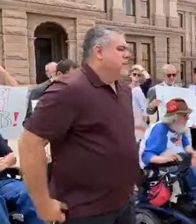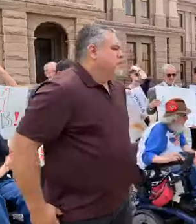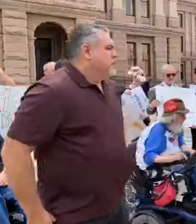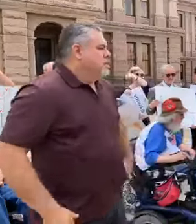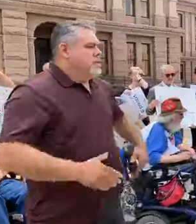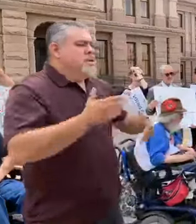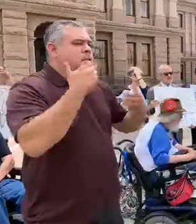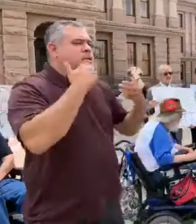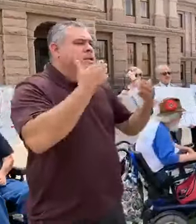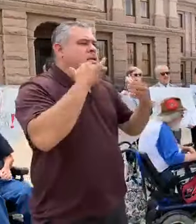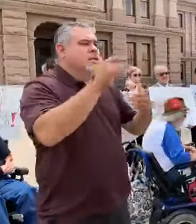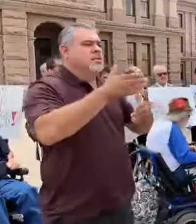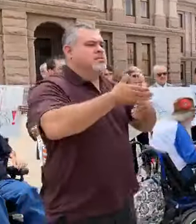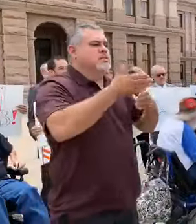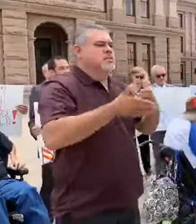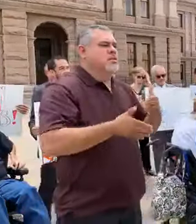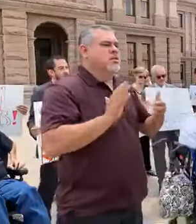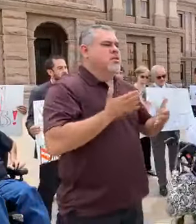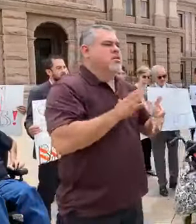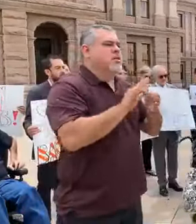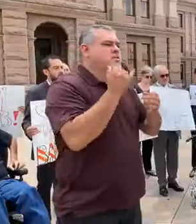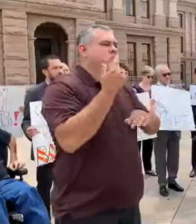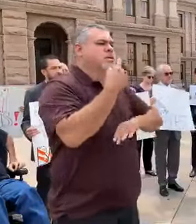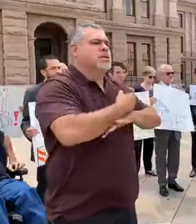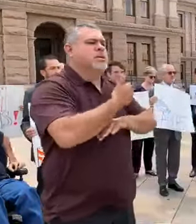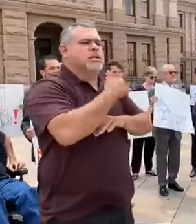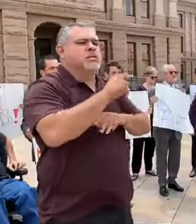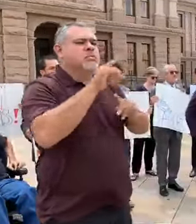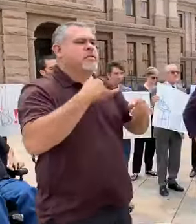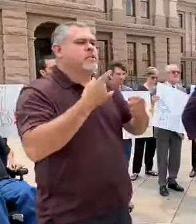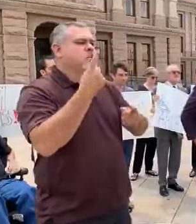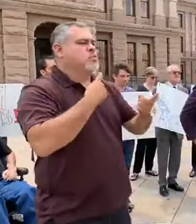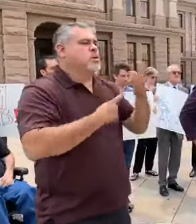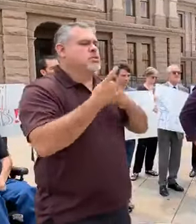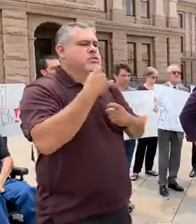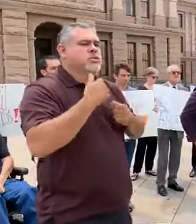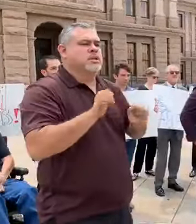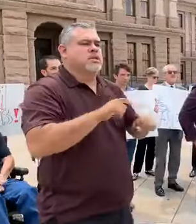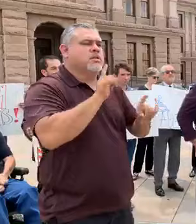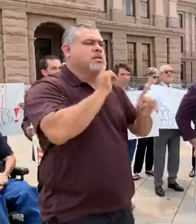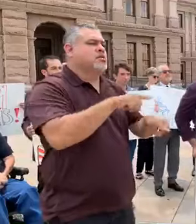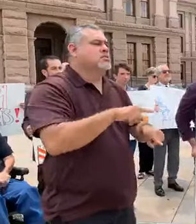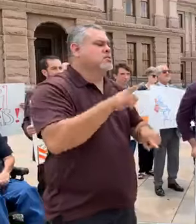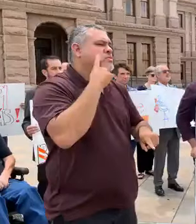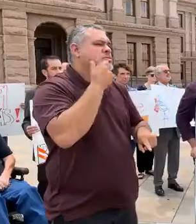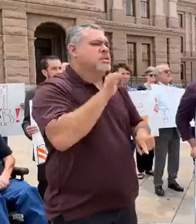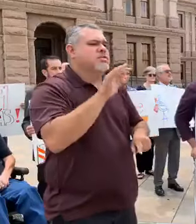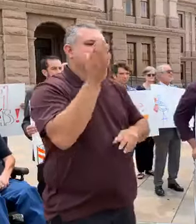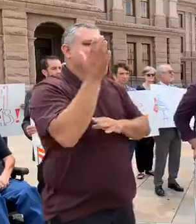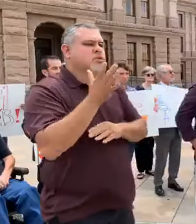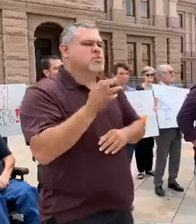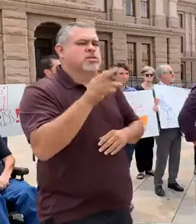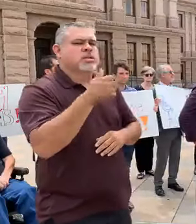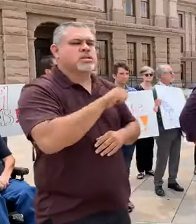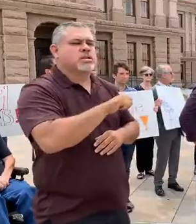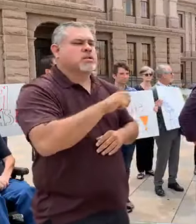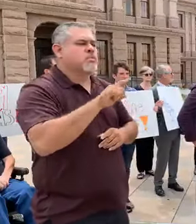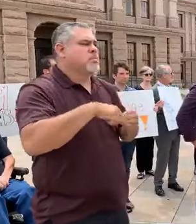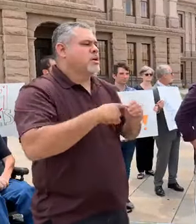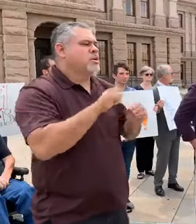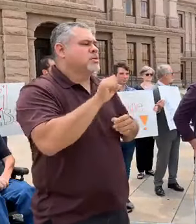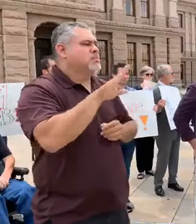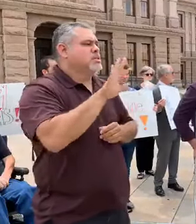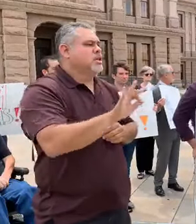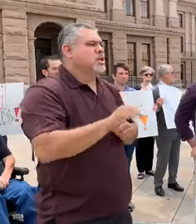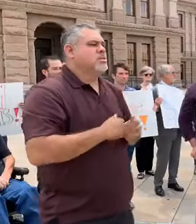Thank you, everyone. That concludes our comments for today. Does anybody have any questions that we can answer for any of the speakers or anything about SB 9?